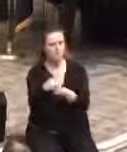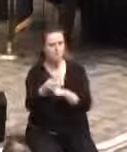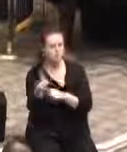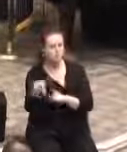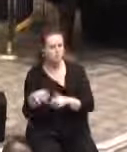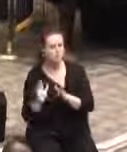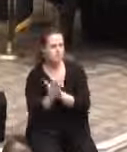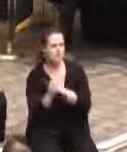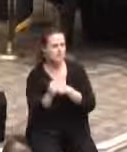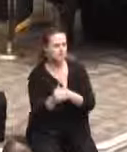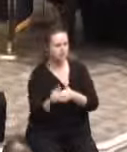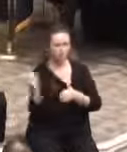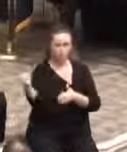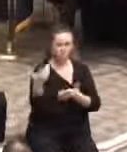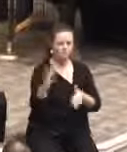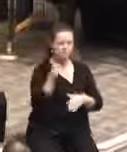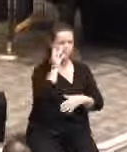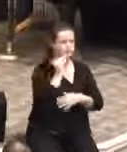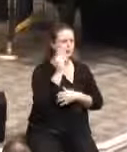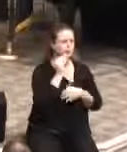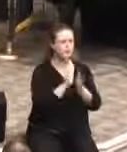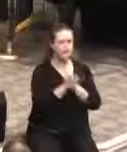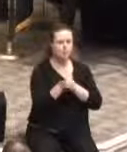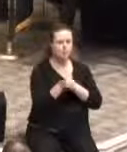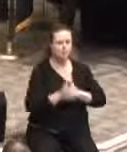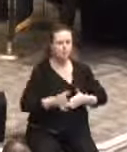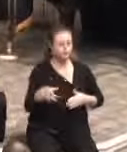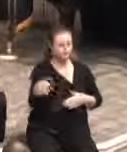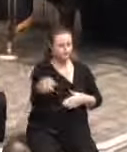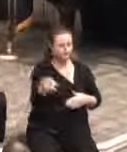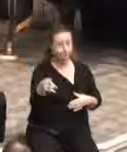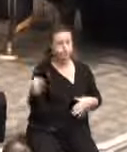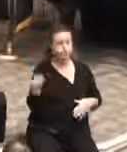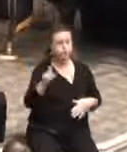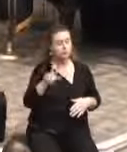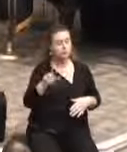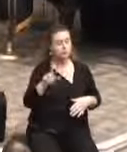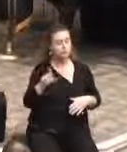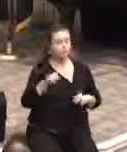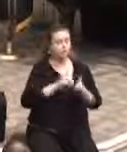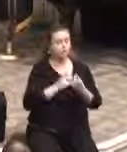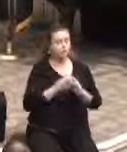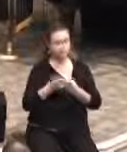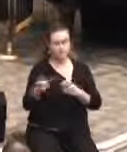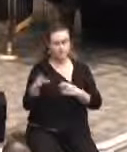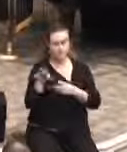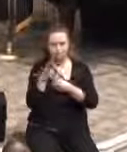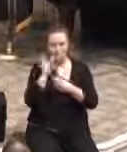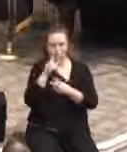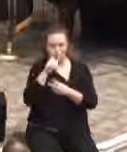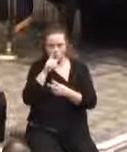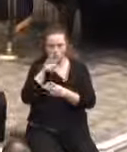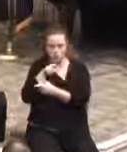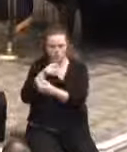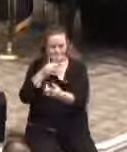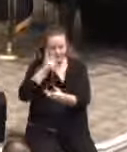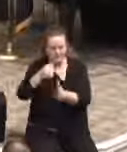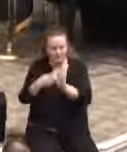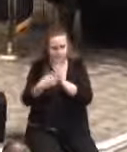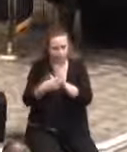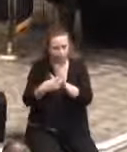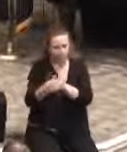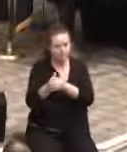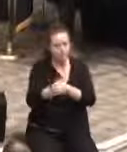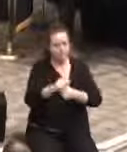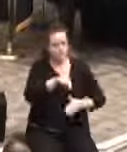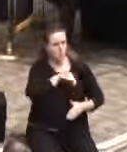They've all stepped up and assumed these roles. The 123rd was asked to select their class member who best demonstrated the